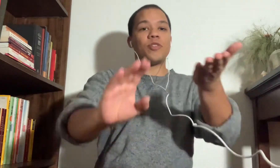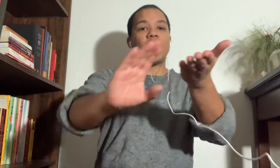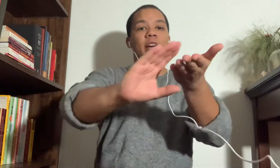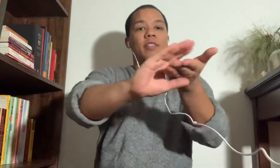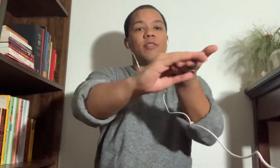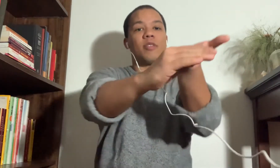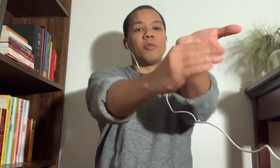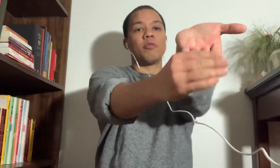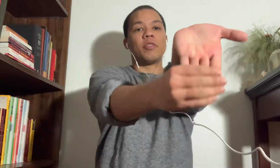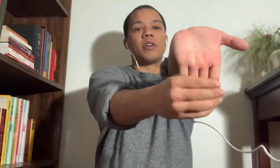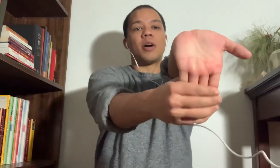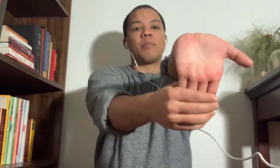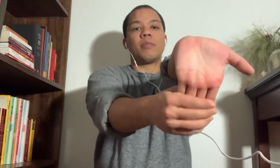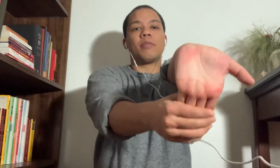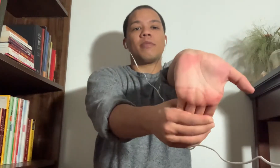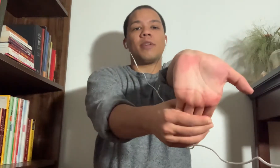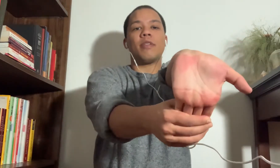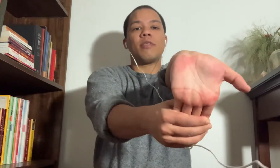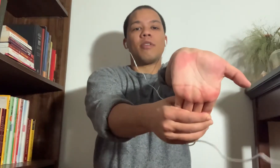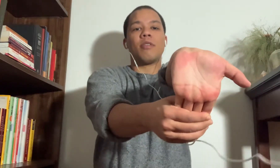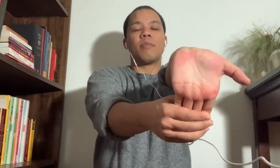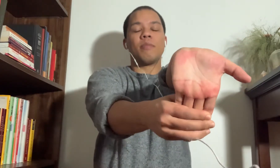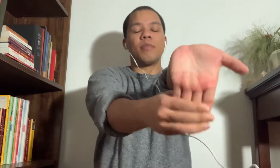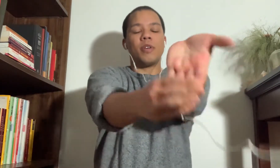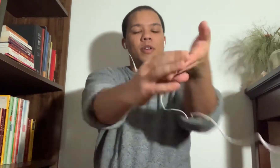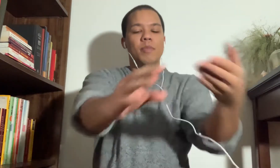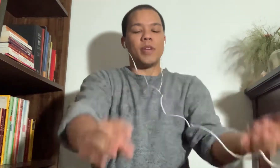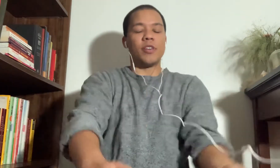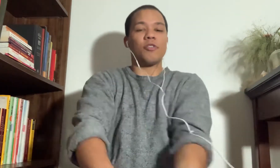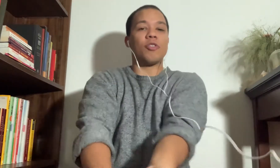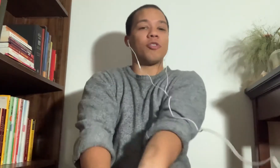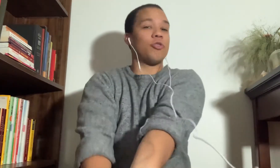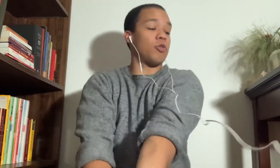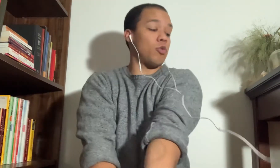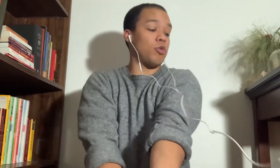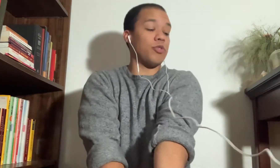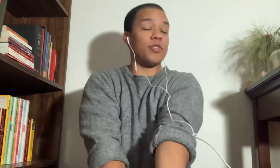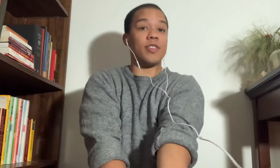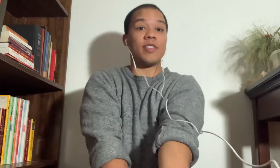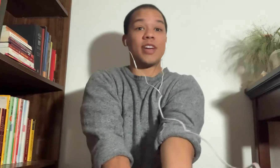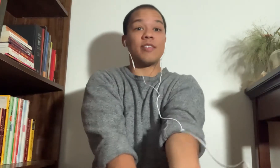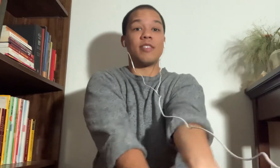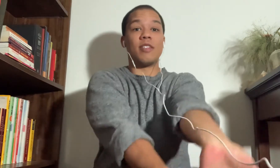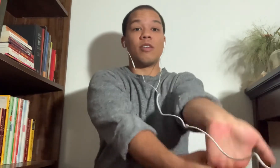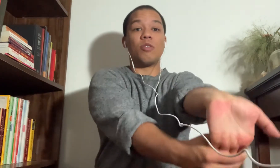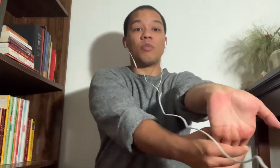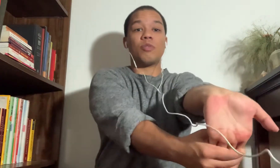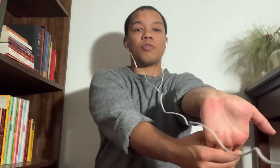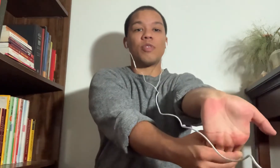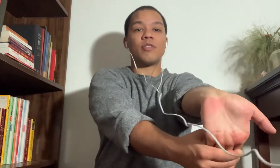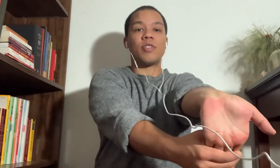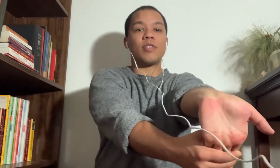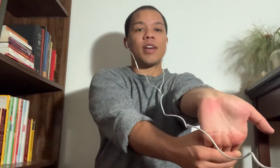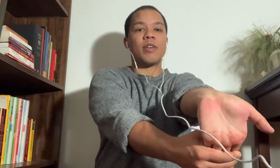sides. Coming over the top of the other arm. Making sure our shoulder stays nice and low. We'll stretch this out.